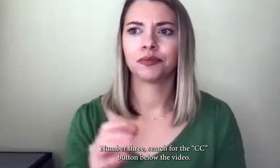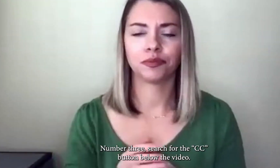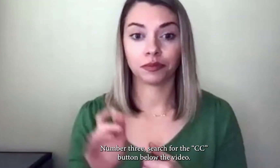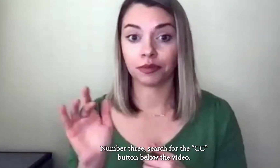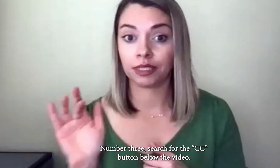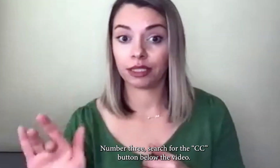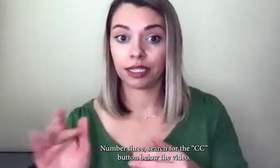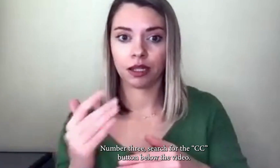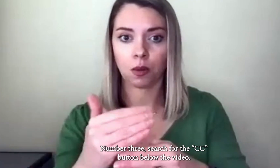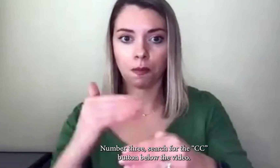below the video.